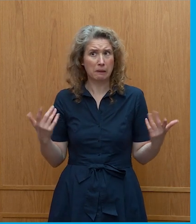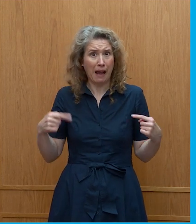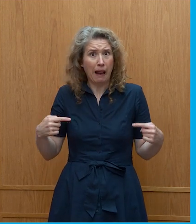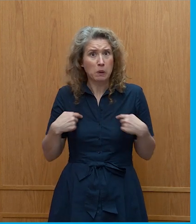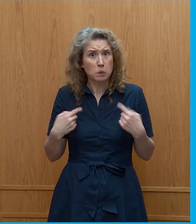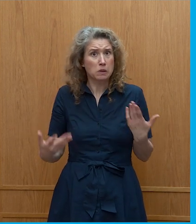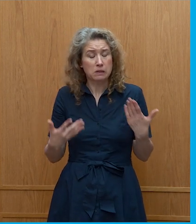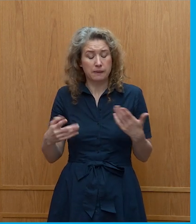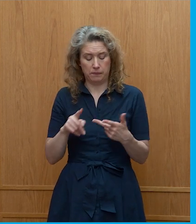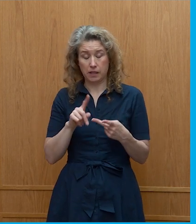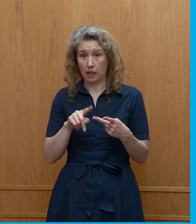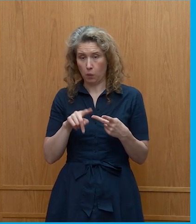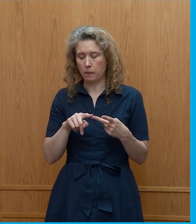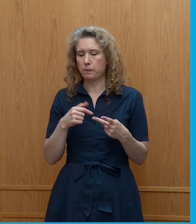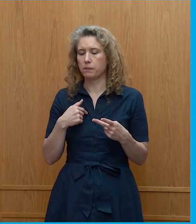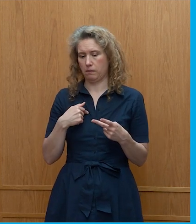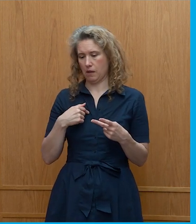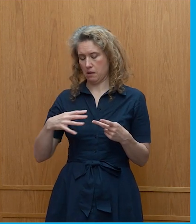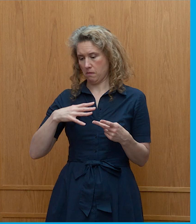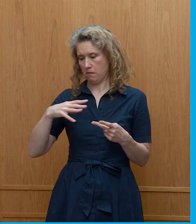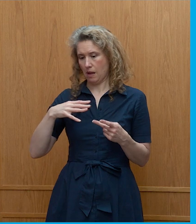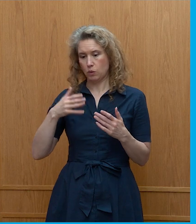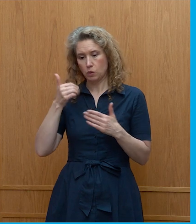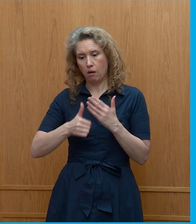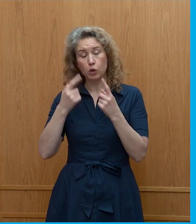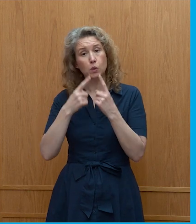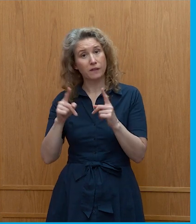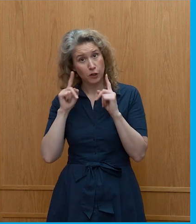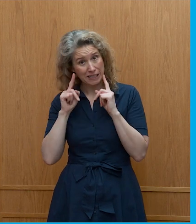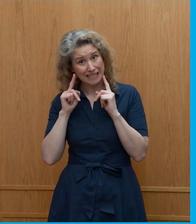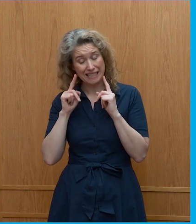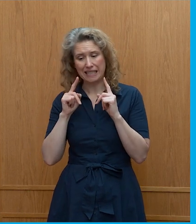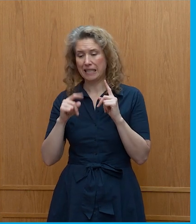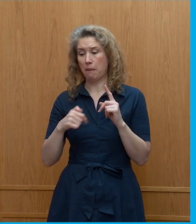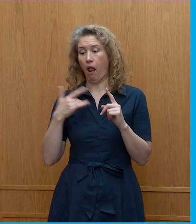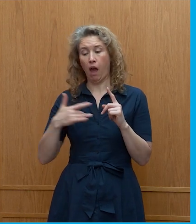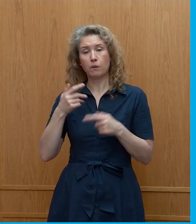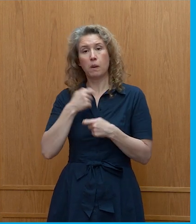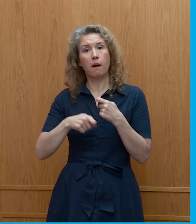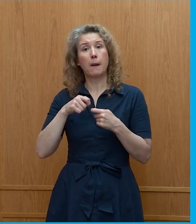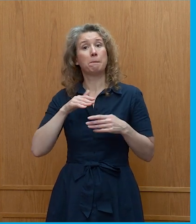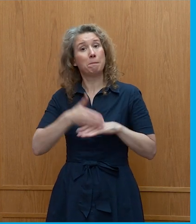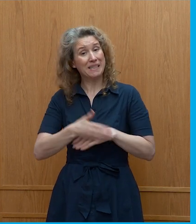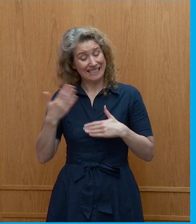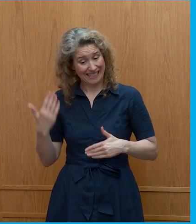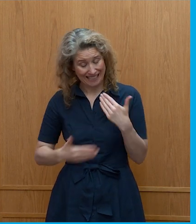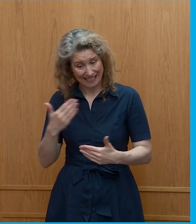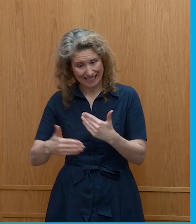part was as someone who's about to go into university and have quite a busy life is it enough to